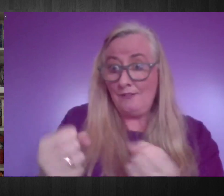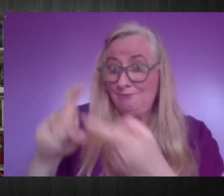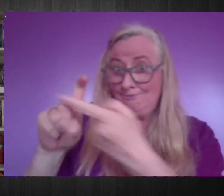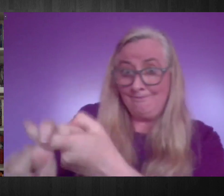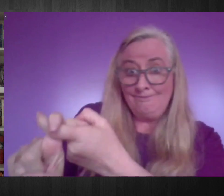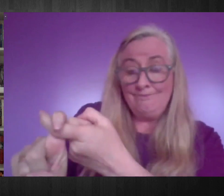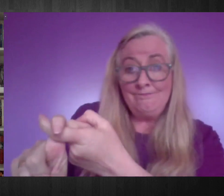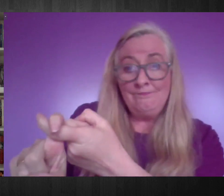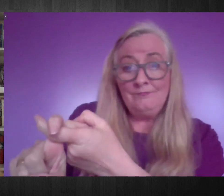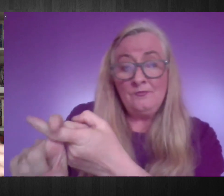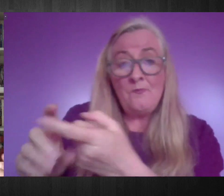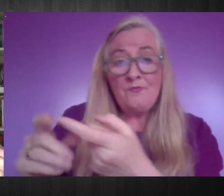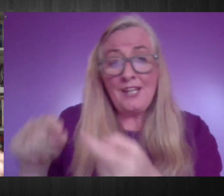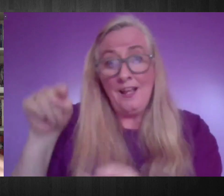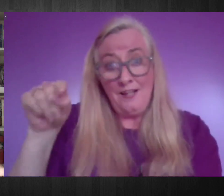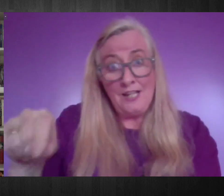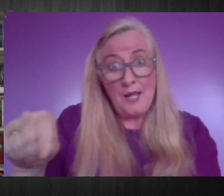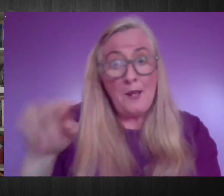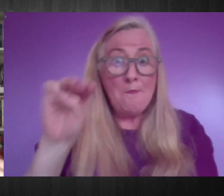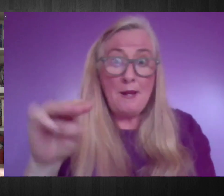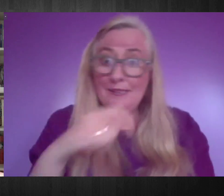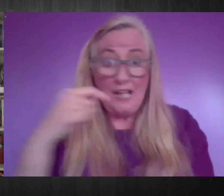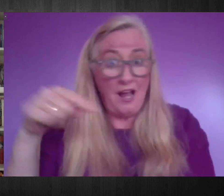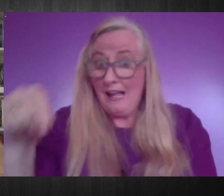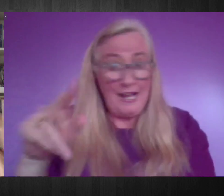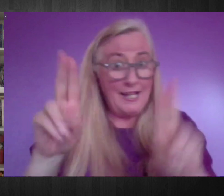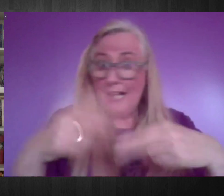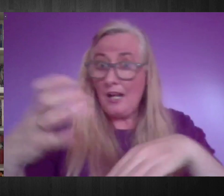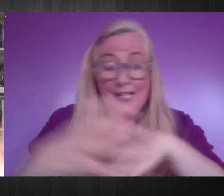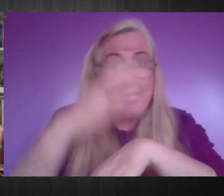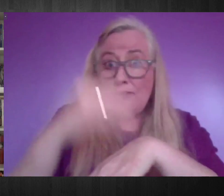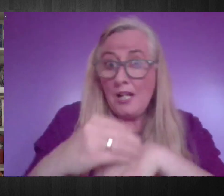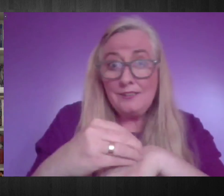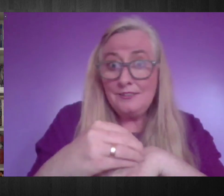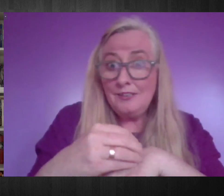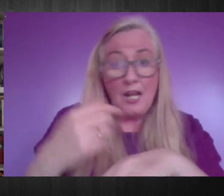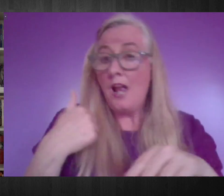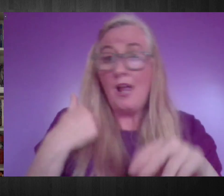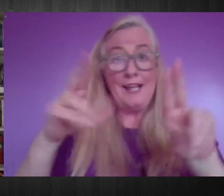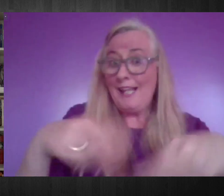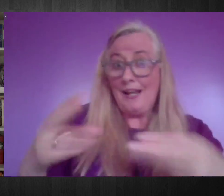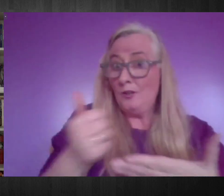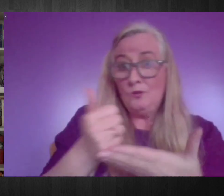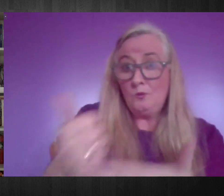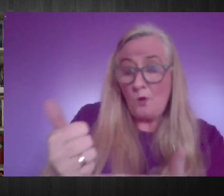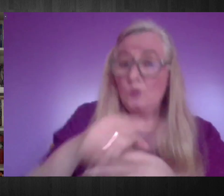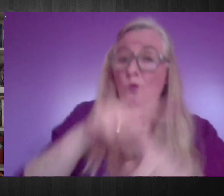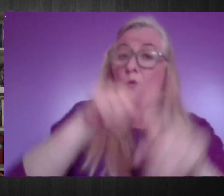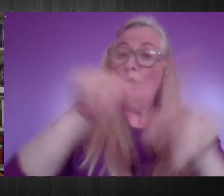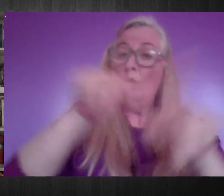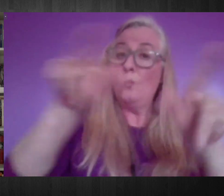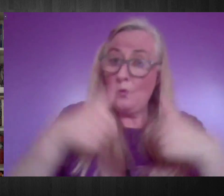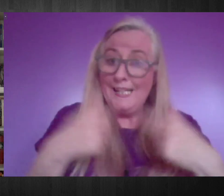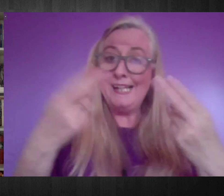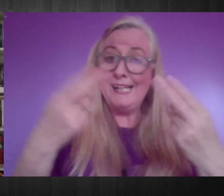institutions, they may come to you and say, this is not sustainable. We cannot have it, we are not supported. So we really need to think about how are we going to